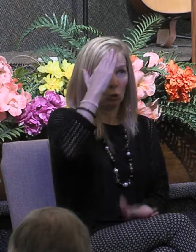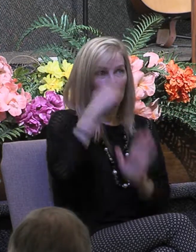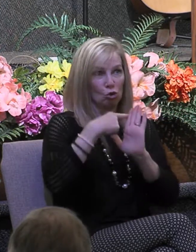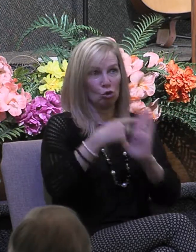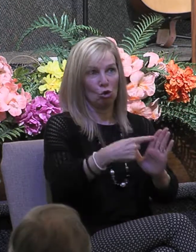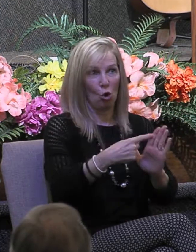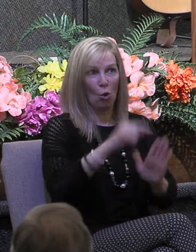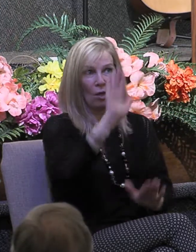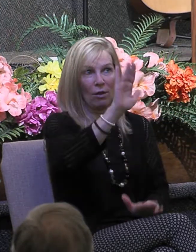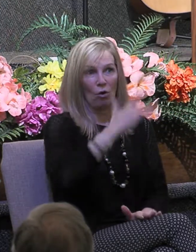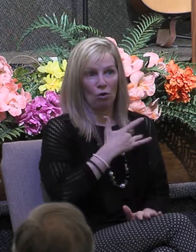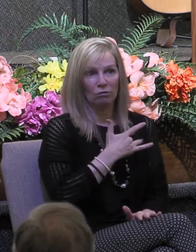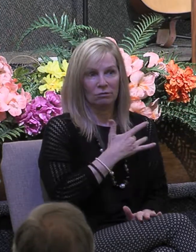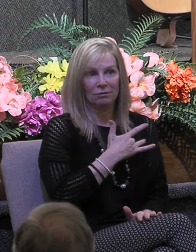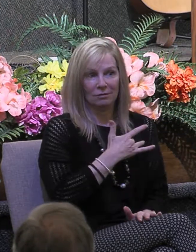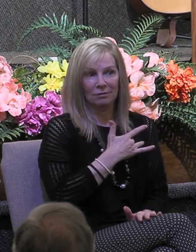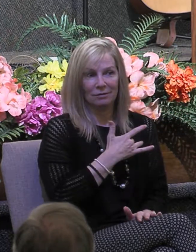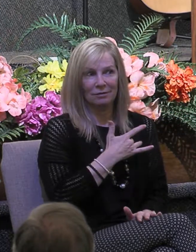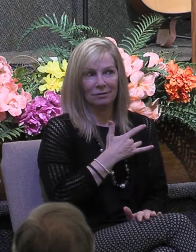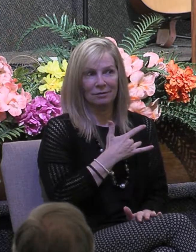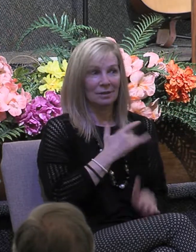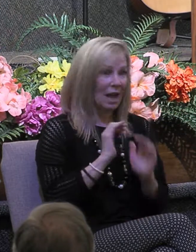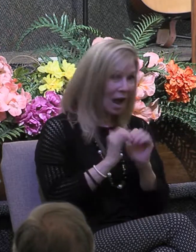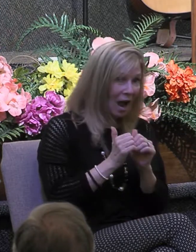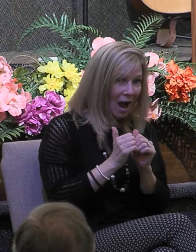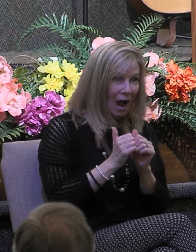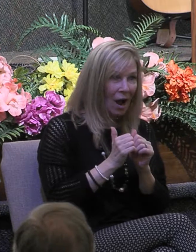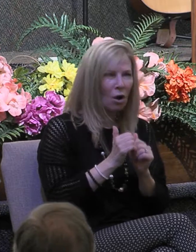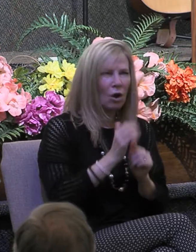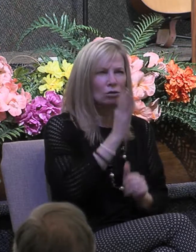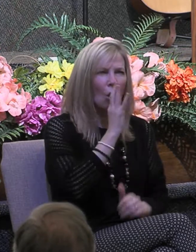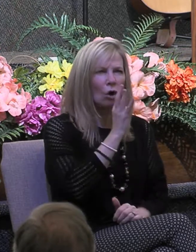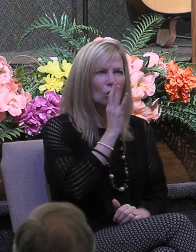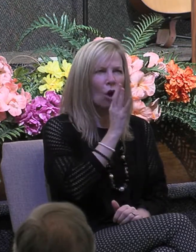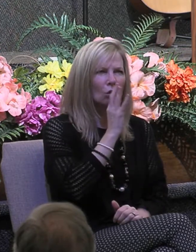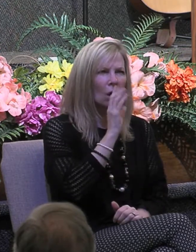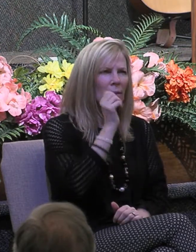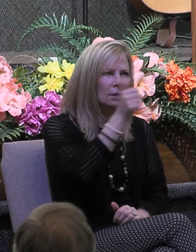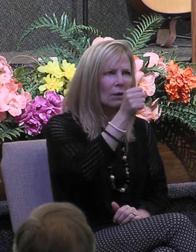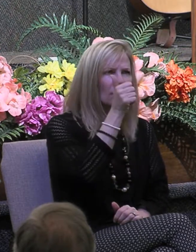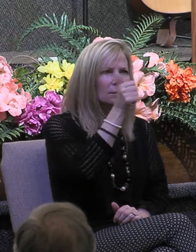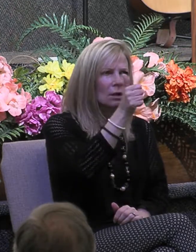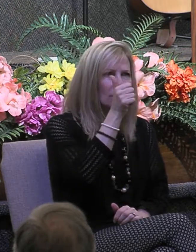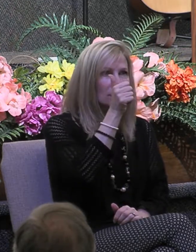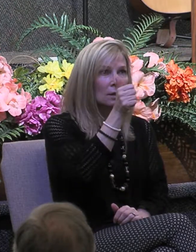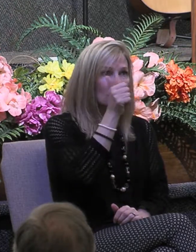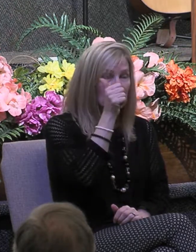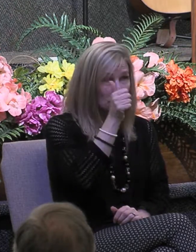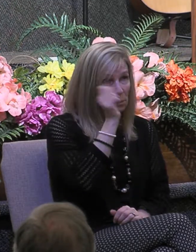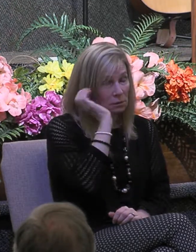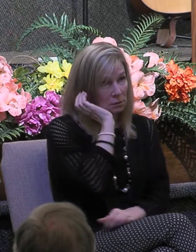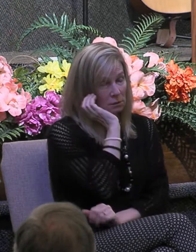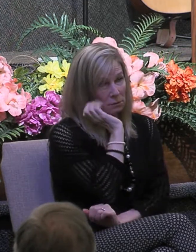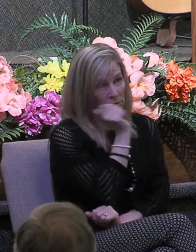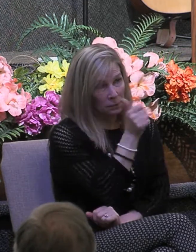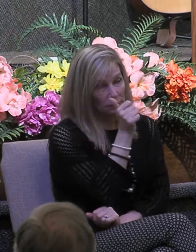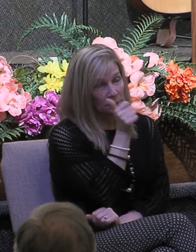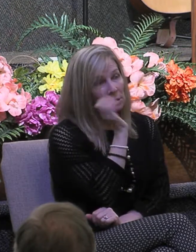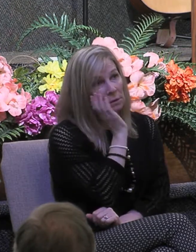their loveless hearts by talking far too much about themselves telling you all kinds of stories